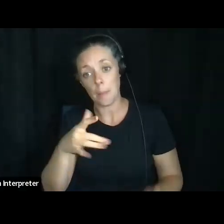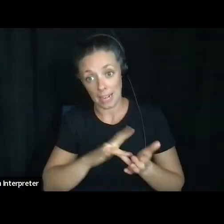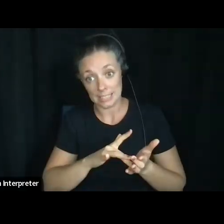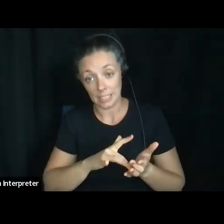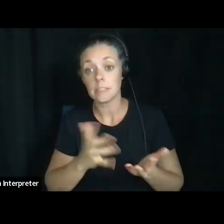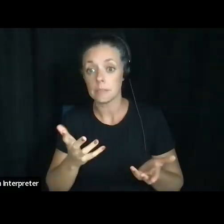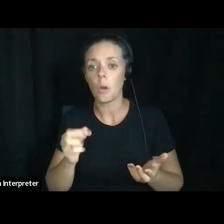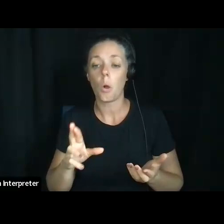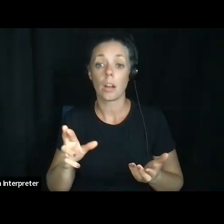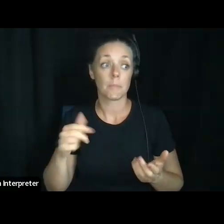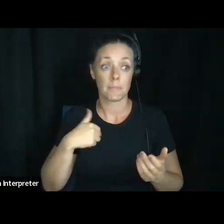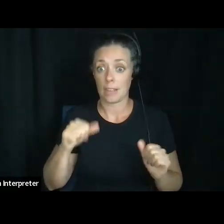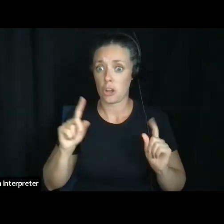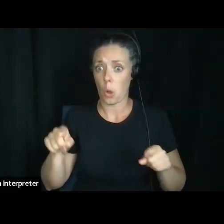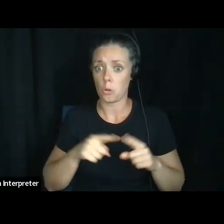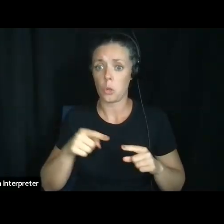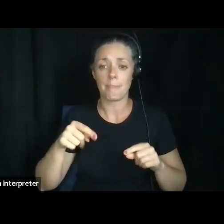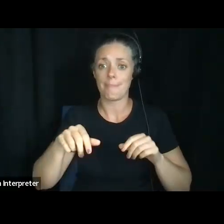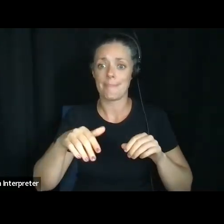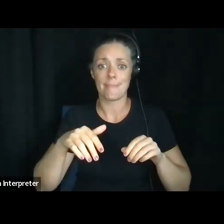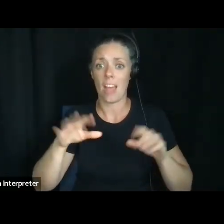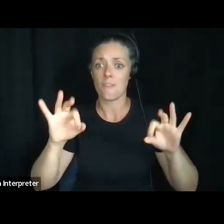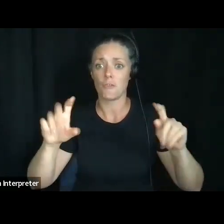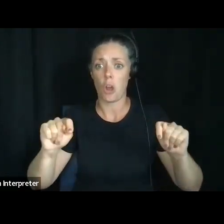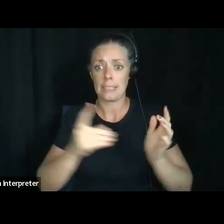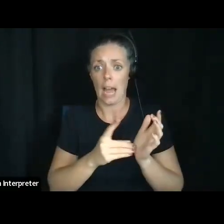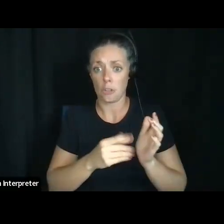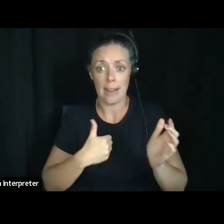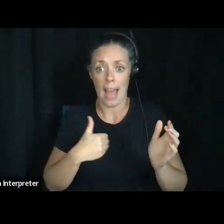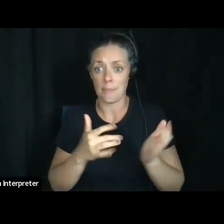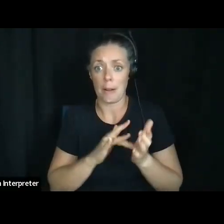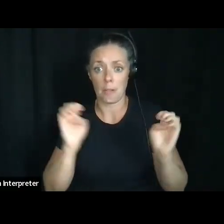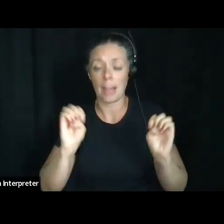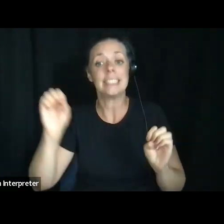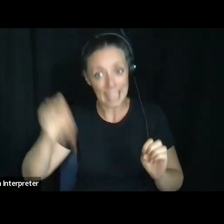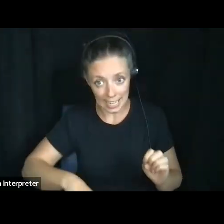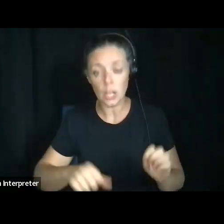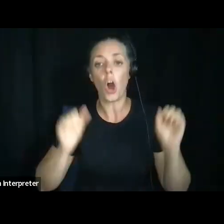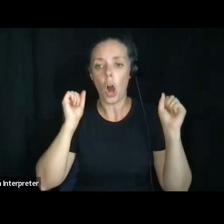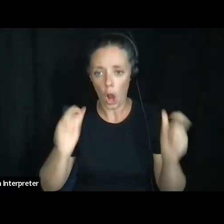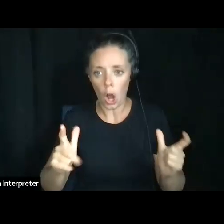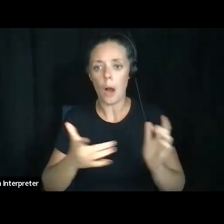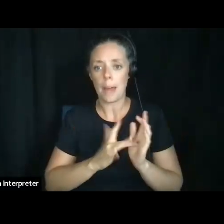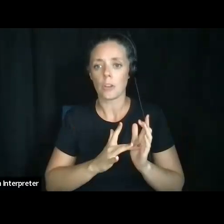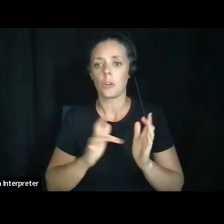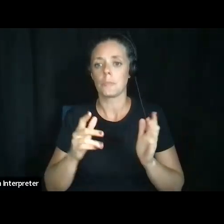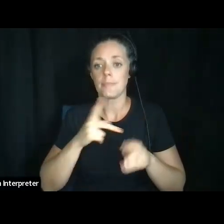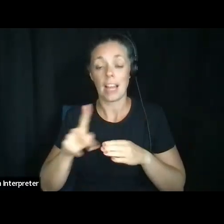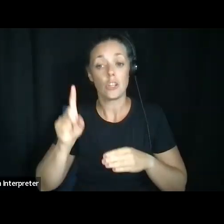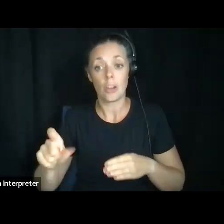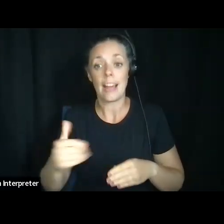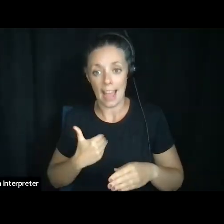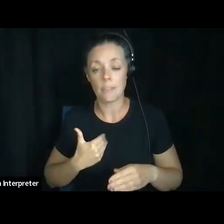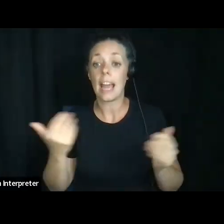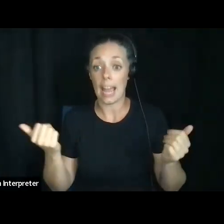have a medical emergency. So yes, um, all of your medical professionals should have it. Um, any other person